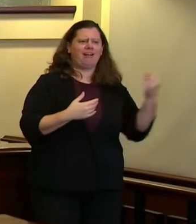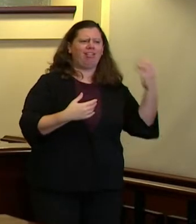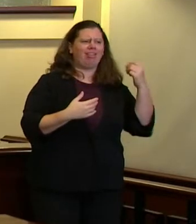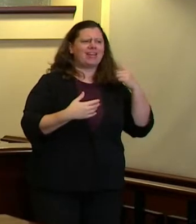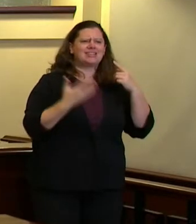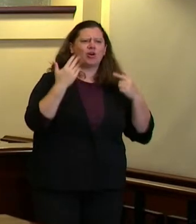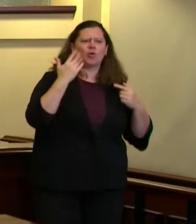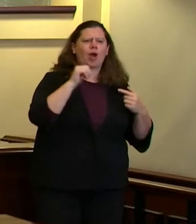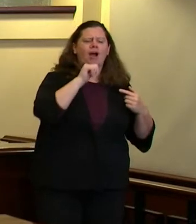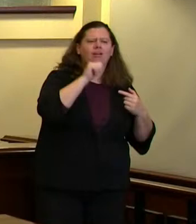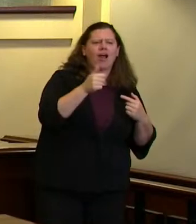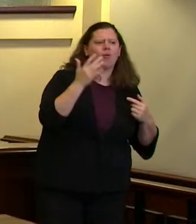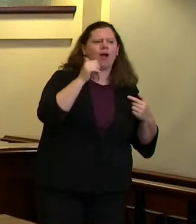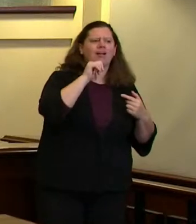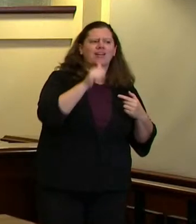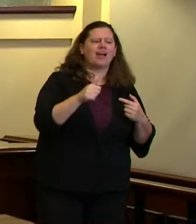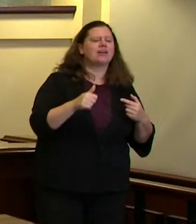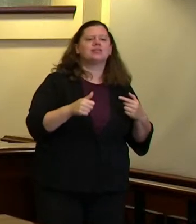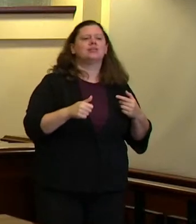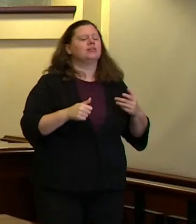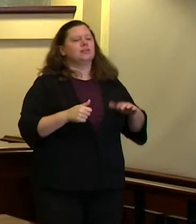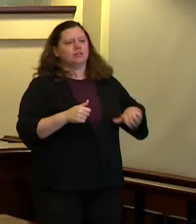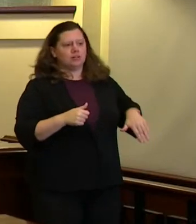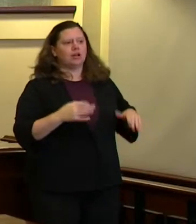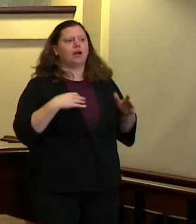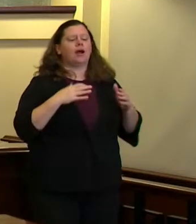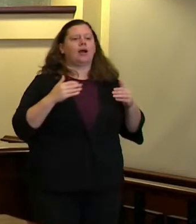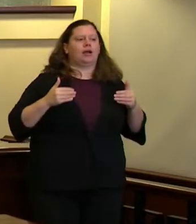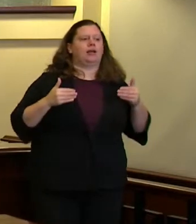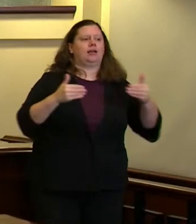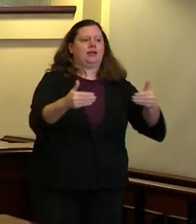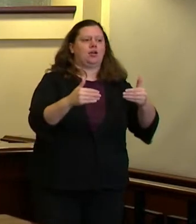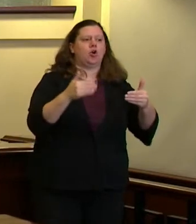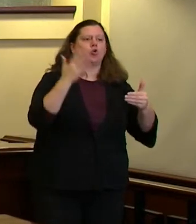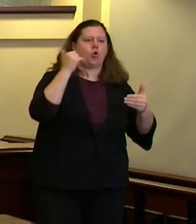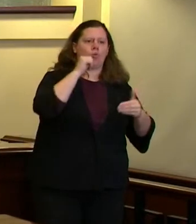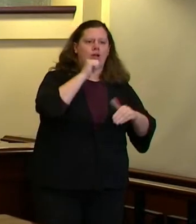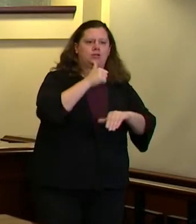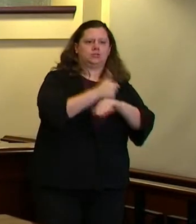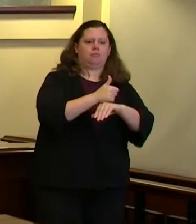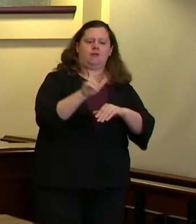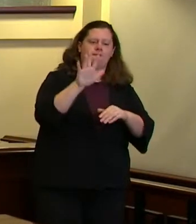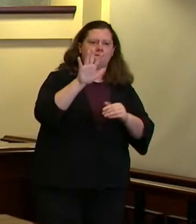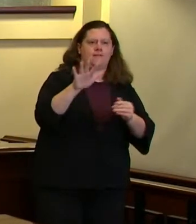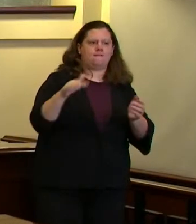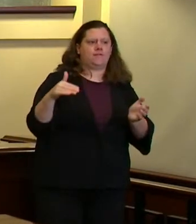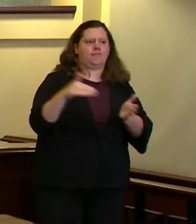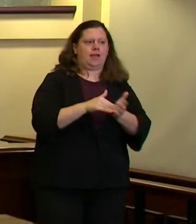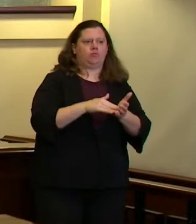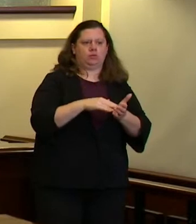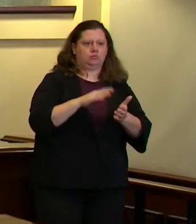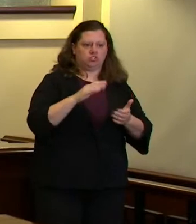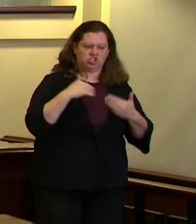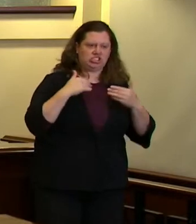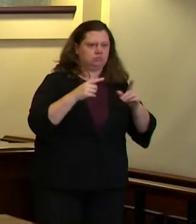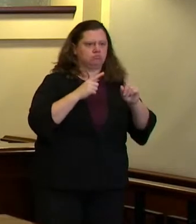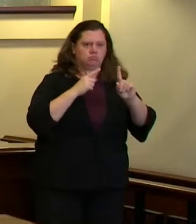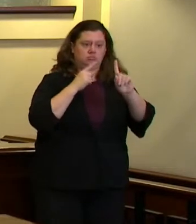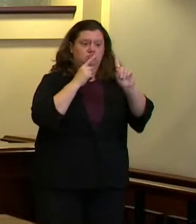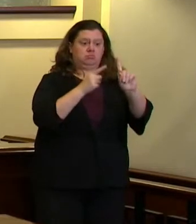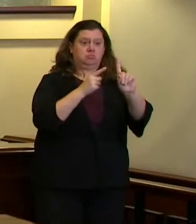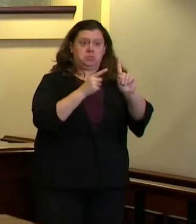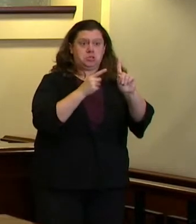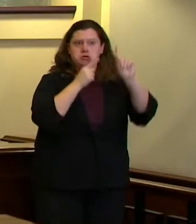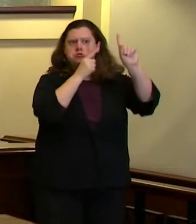take to build 5 000 units or be on track to build 5 000 units have them committed